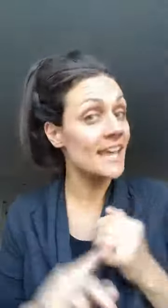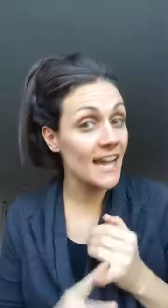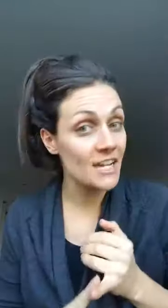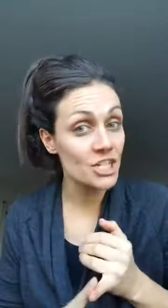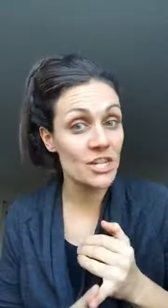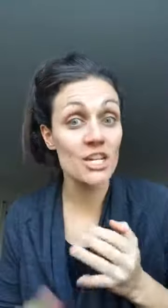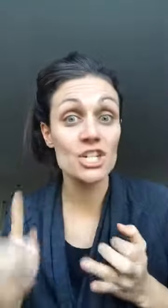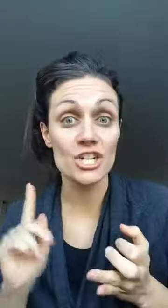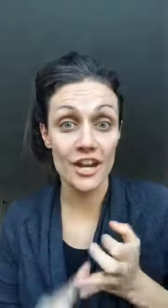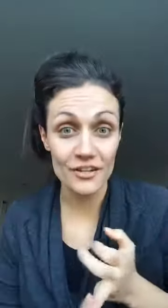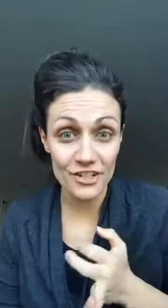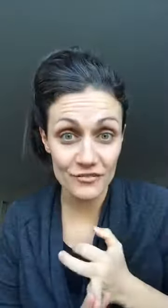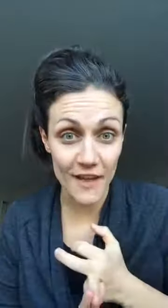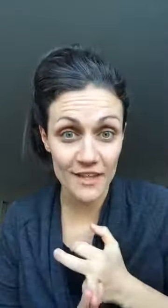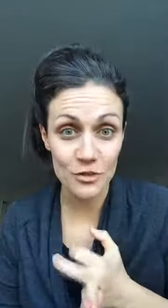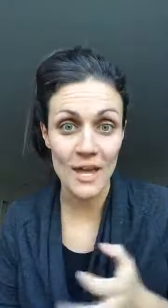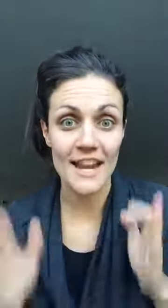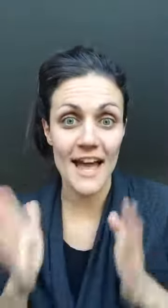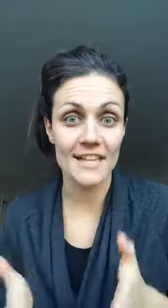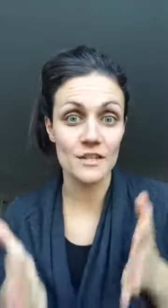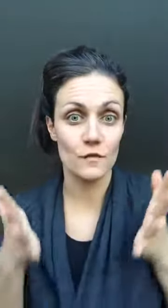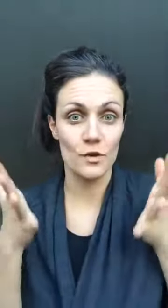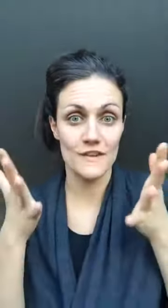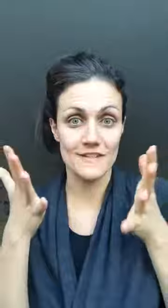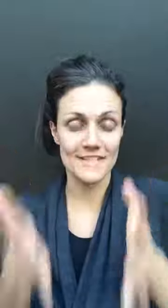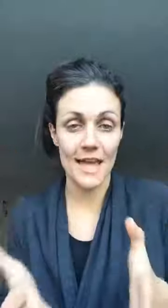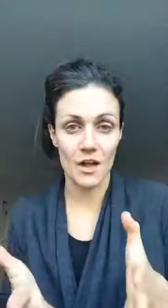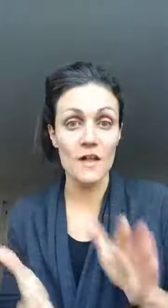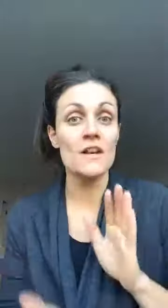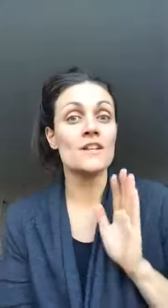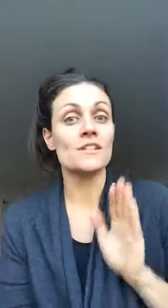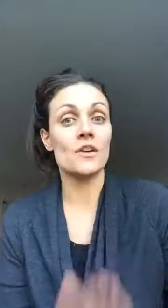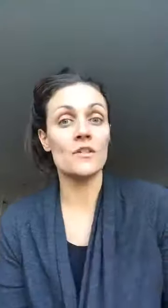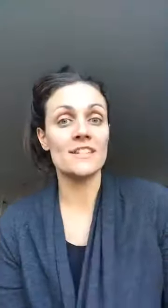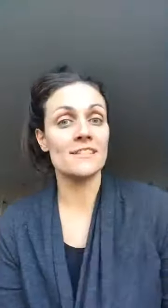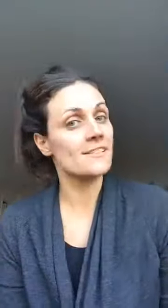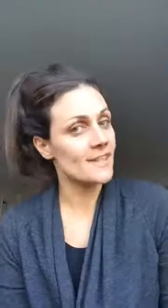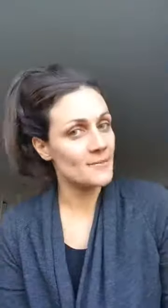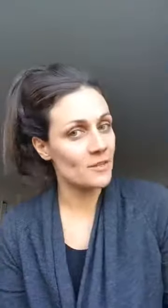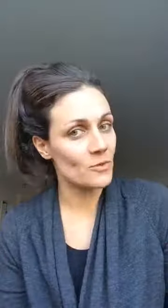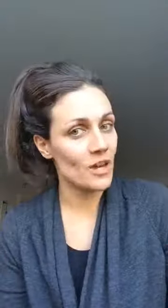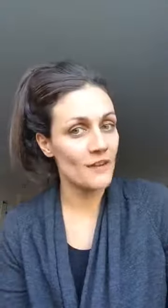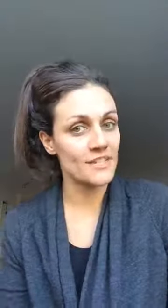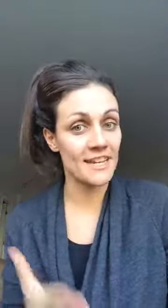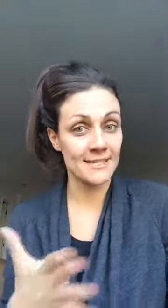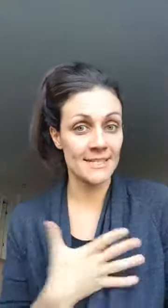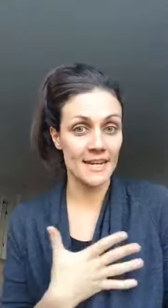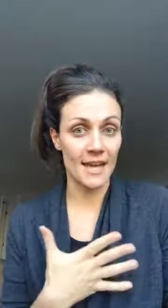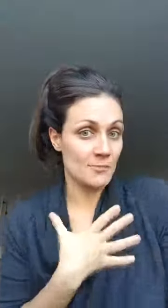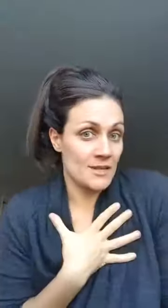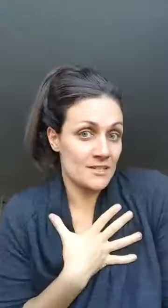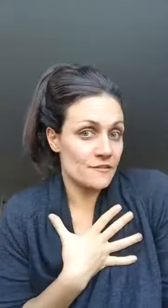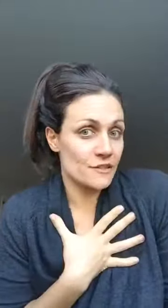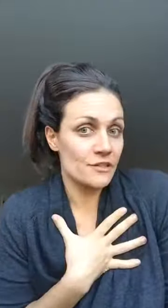action share your value and ask for the sale so this is a step that we often get stuck at myself included